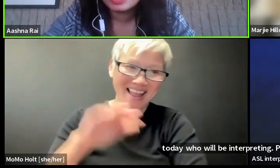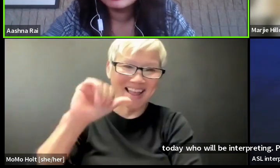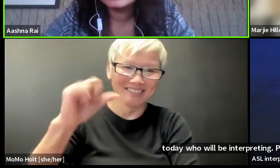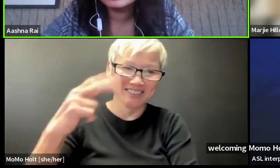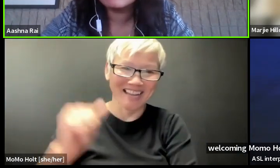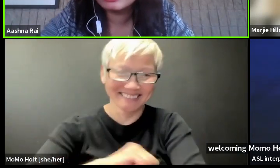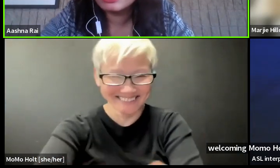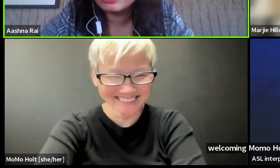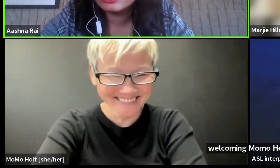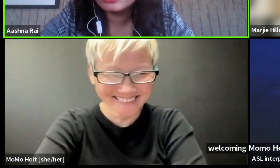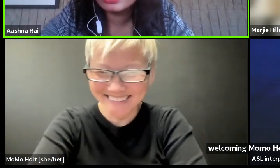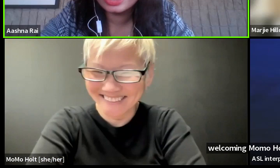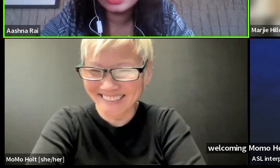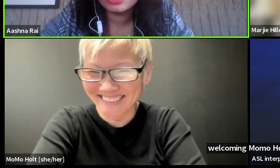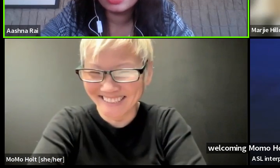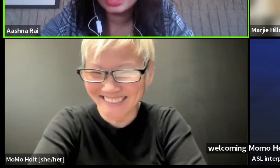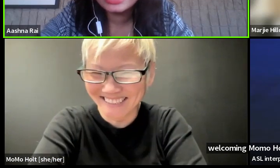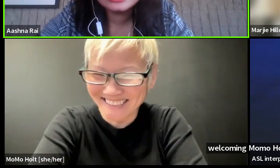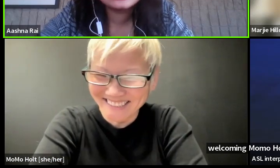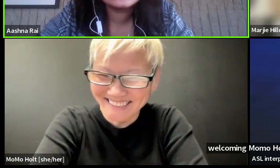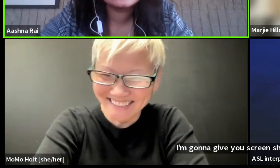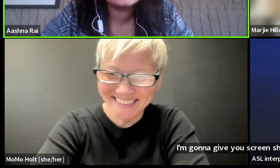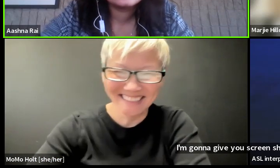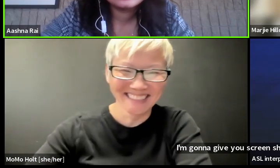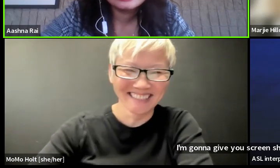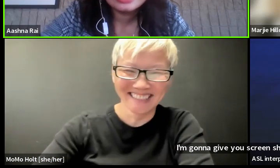Momo, I'm going to give you screen sharing,